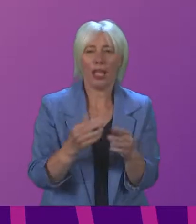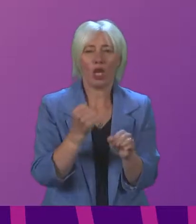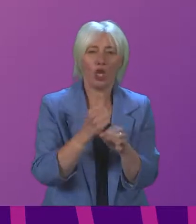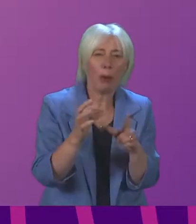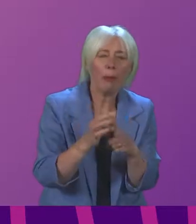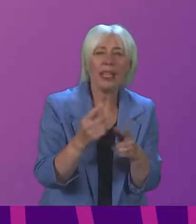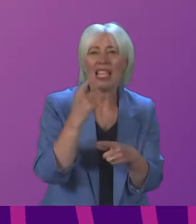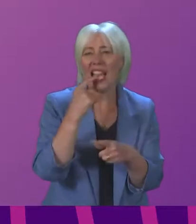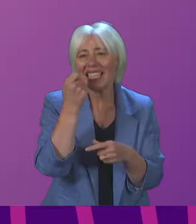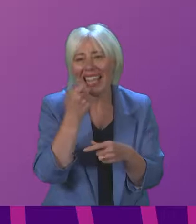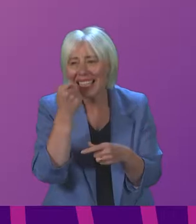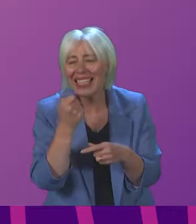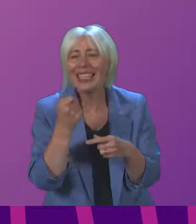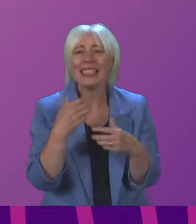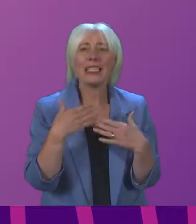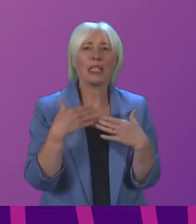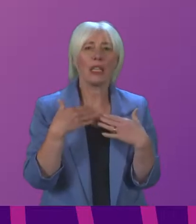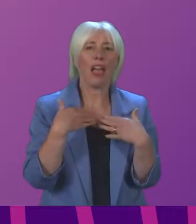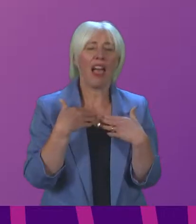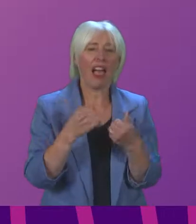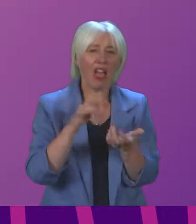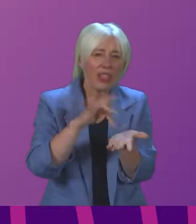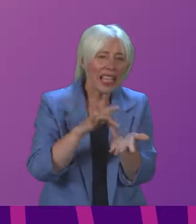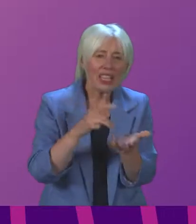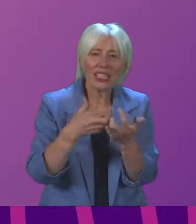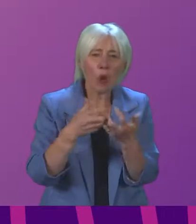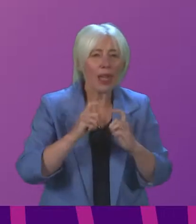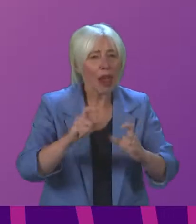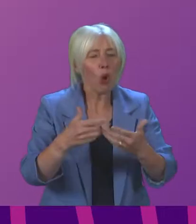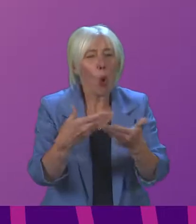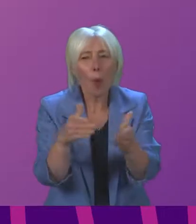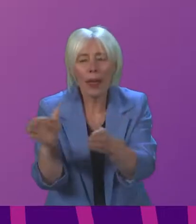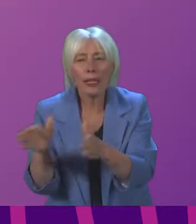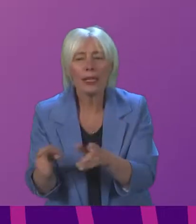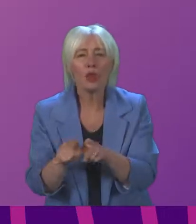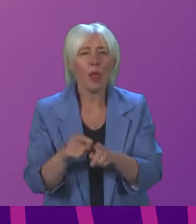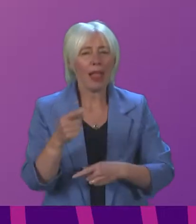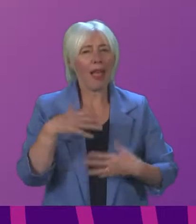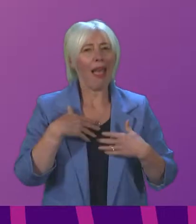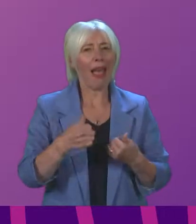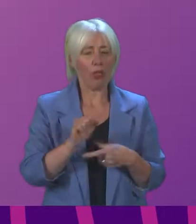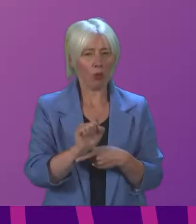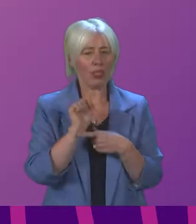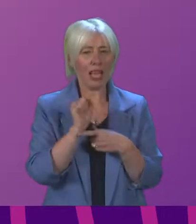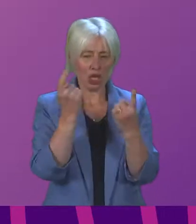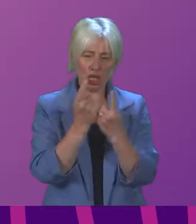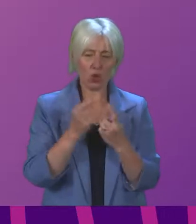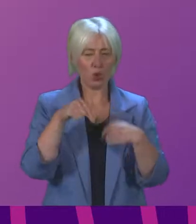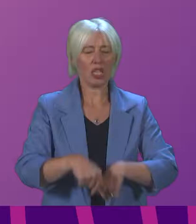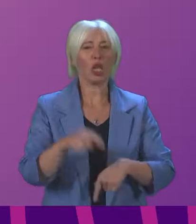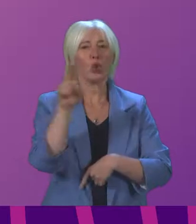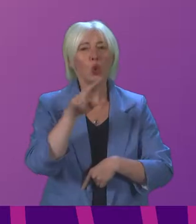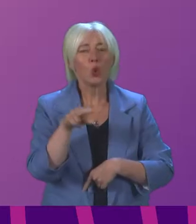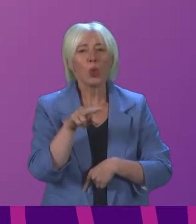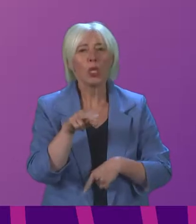social care centres, and considered health protection measures in schools and the impact